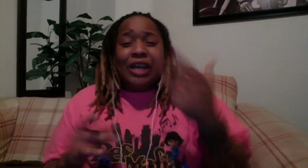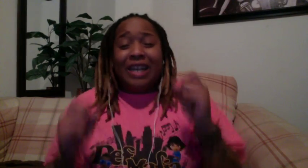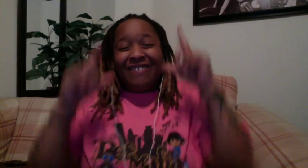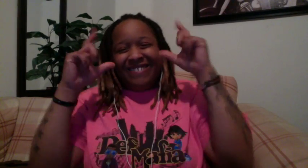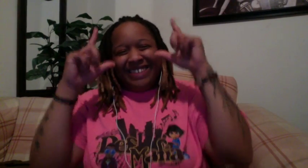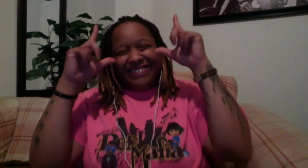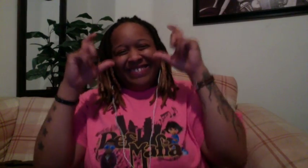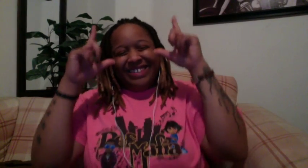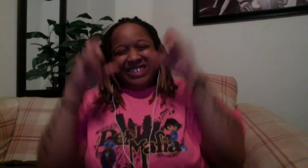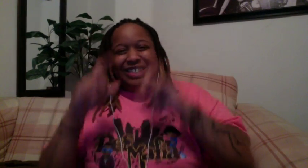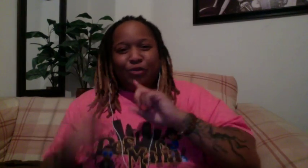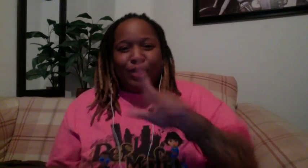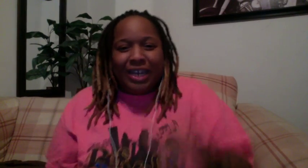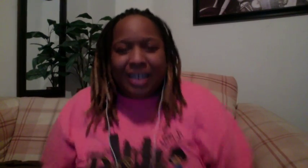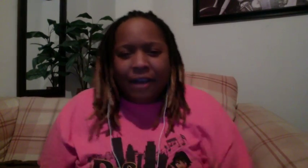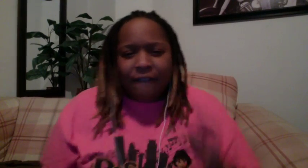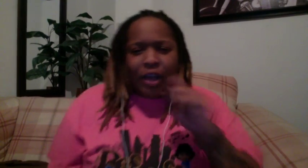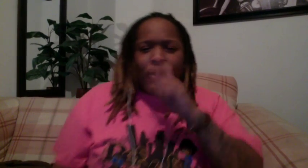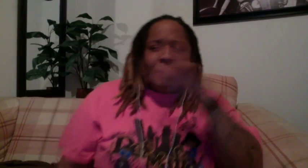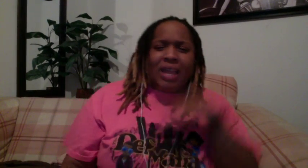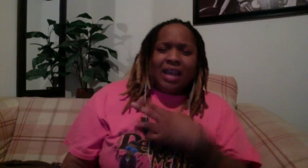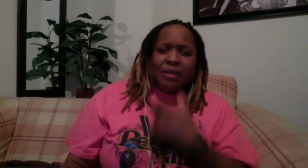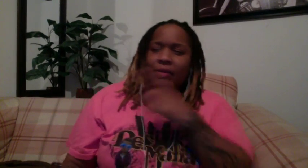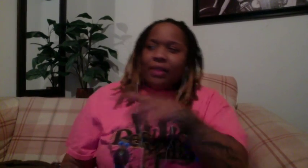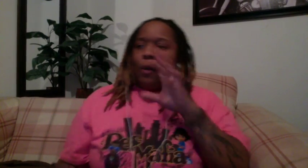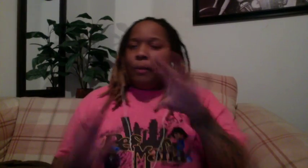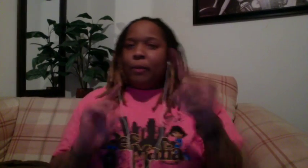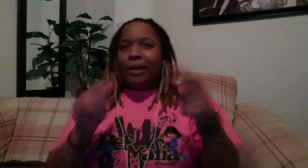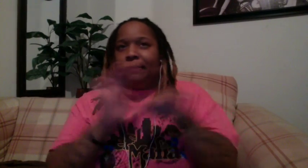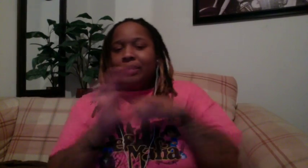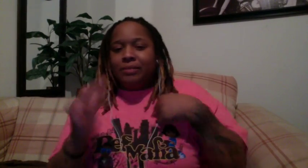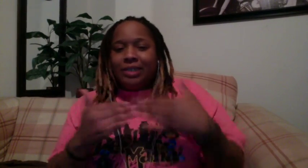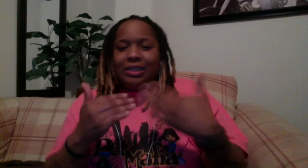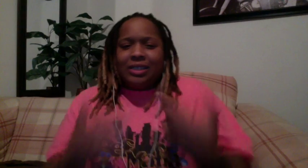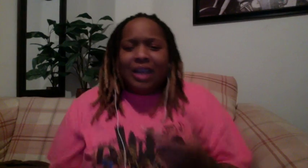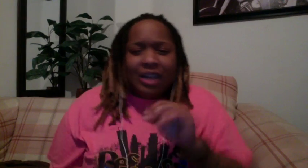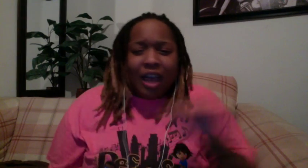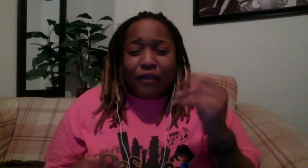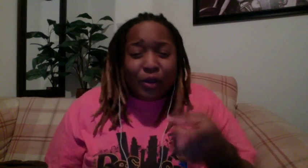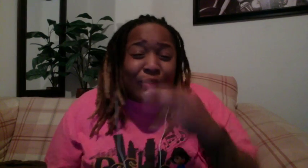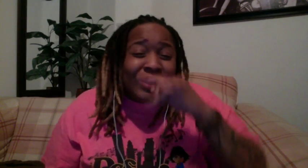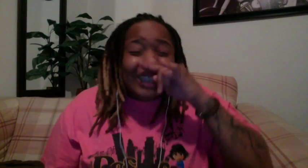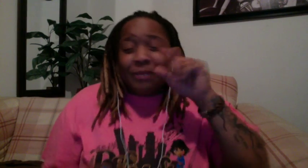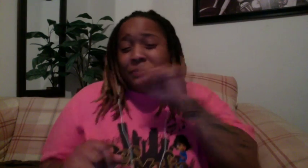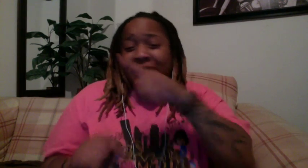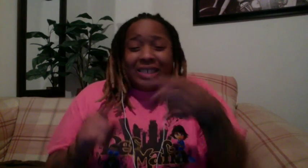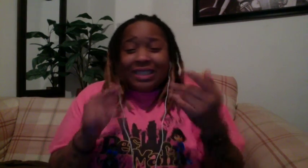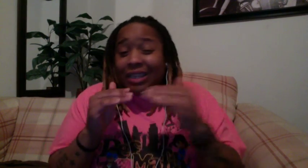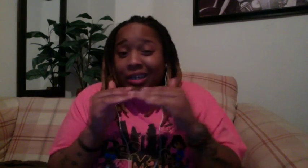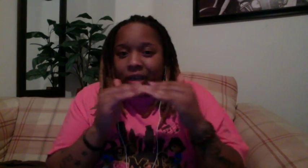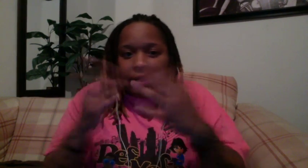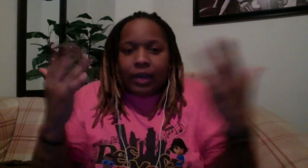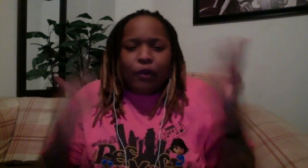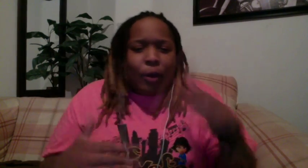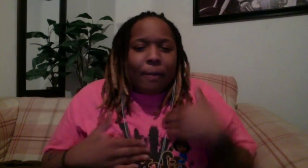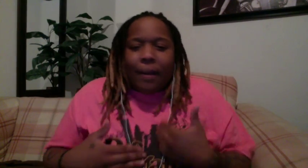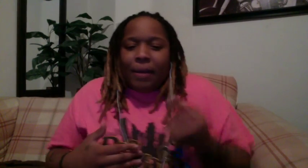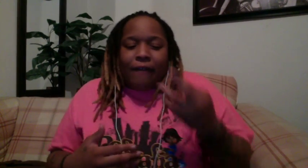take a pic, click cheese millie Fans who the man I make quick pic easily None of you kids speak evenly You body my